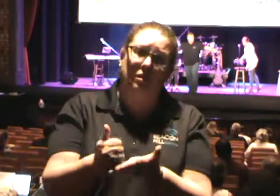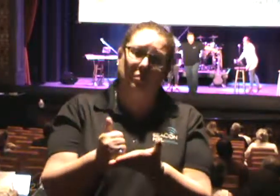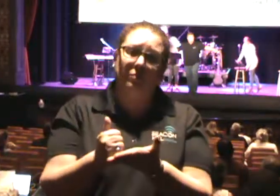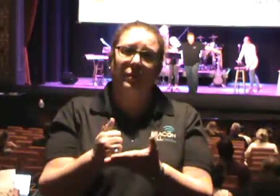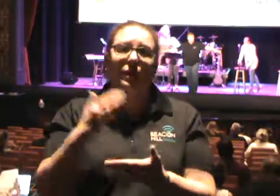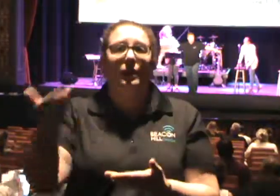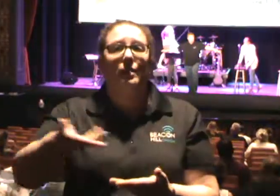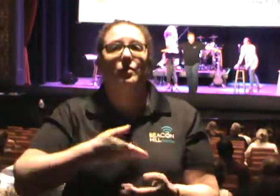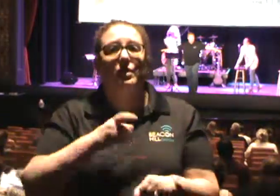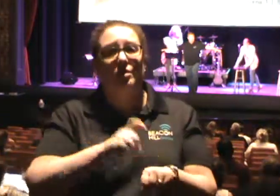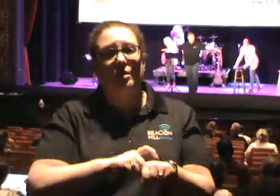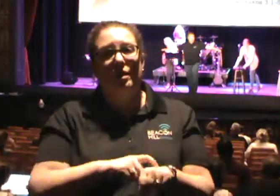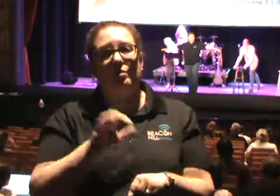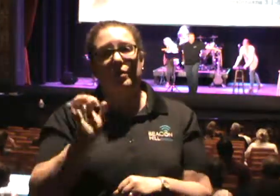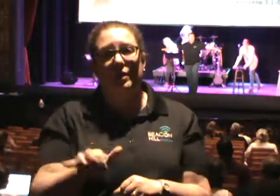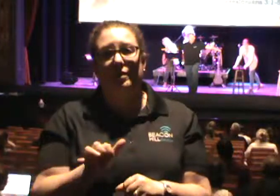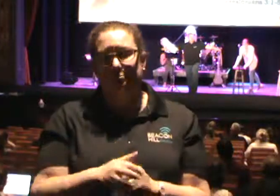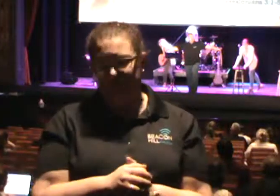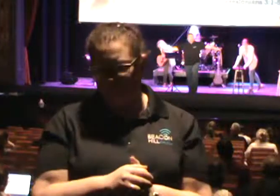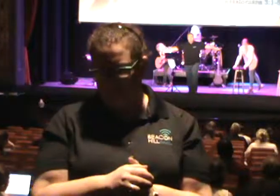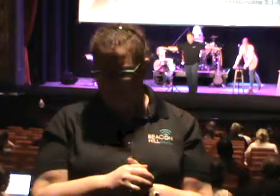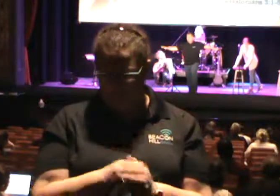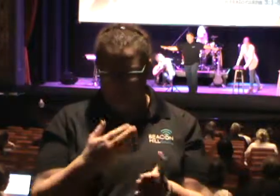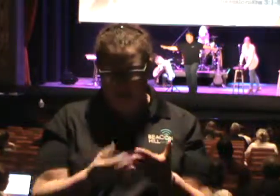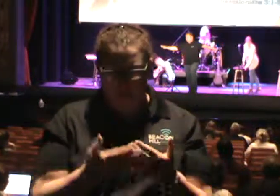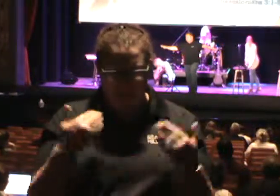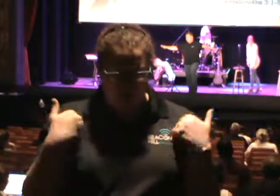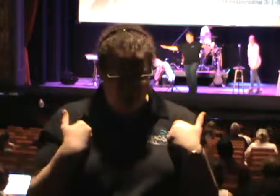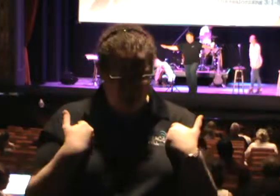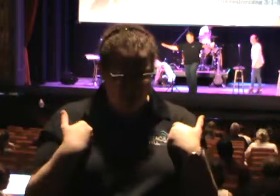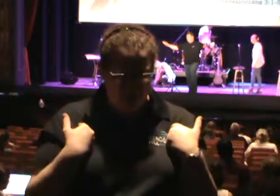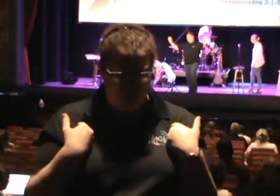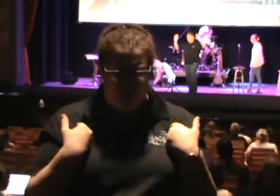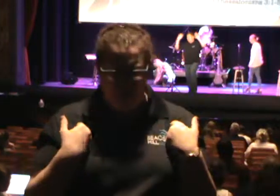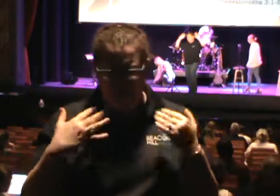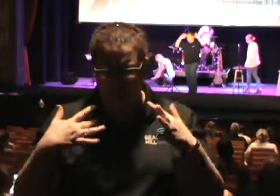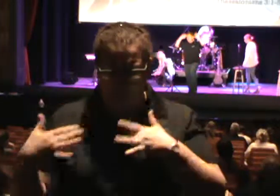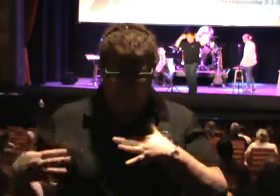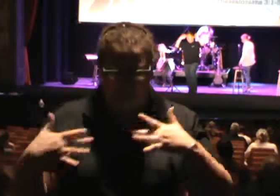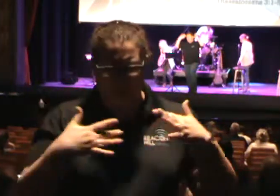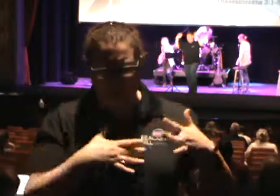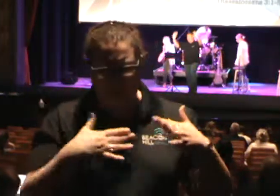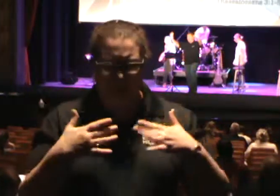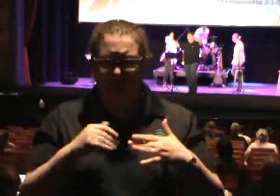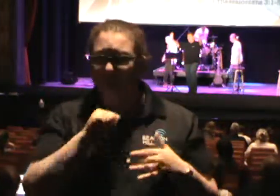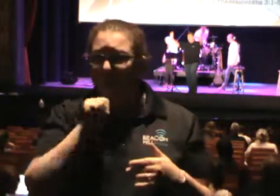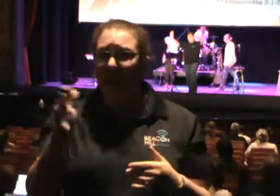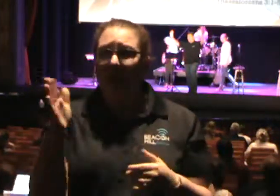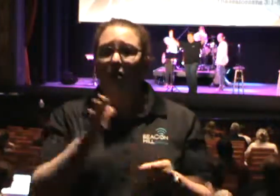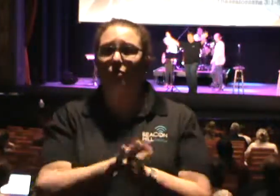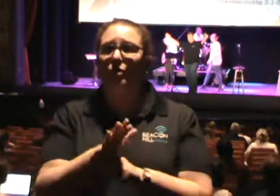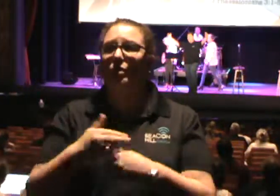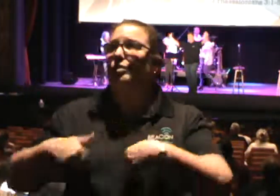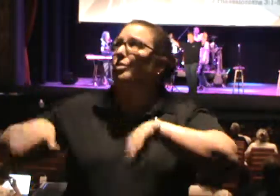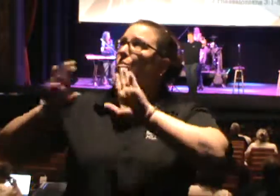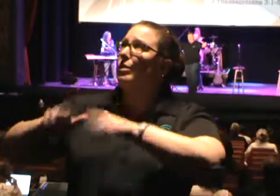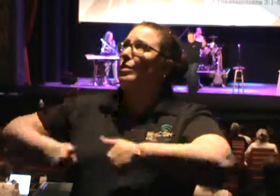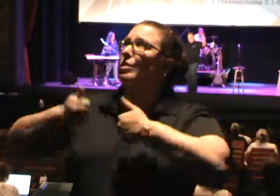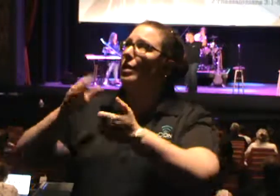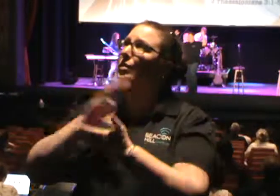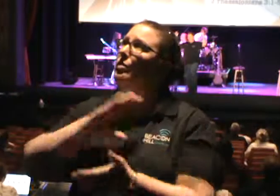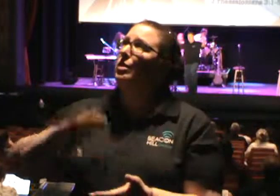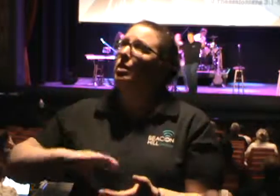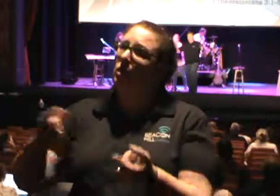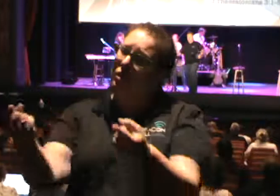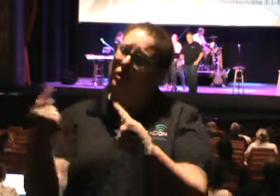invitation time is for. Maybe you're tired of fighting the battles of yourself and you've never fully given your life over to Christ. This will be a time where you can